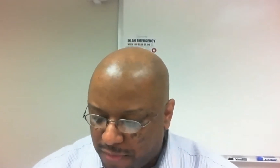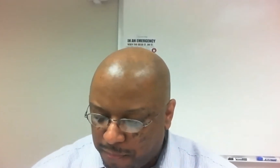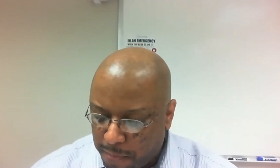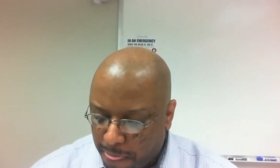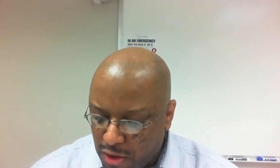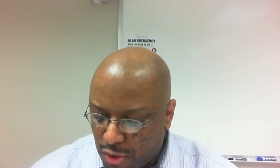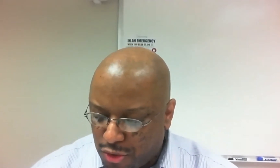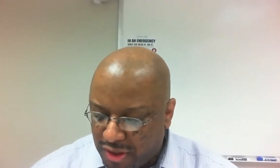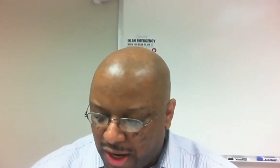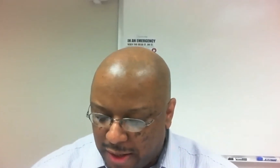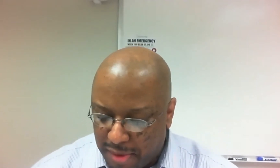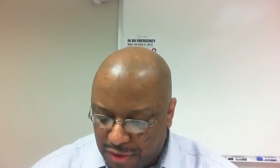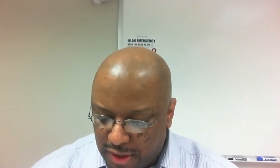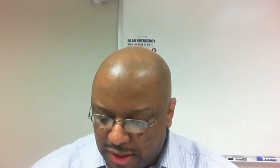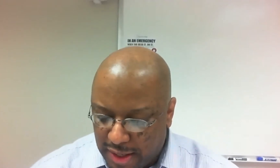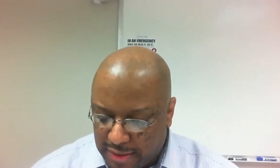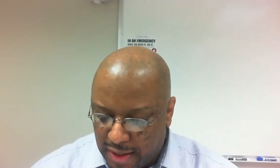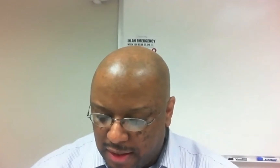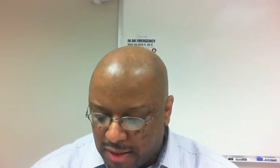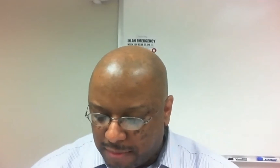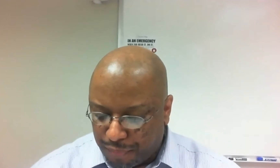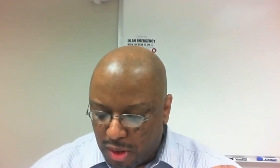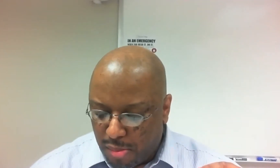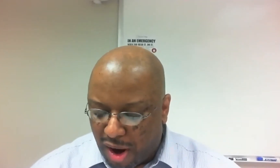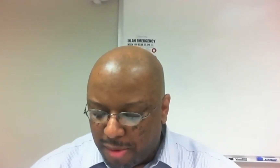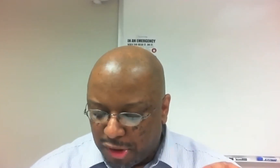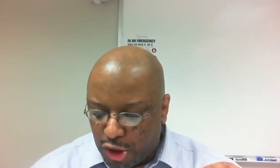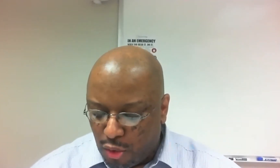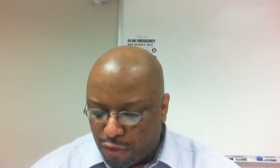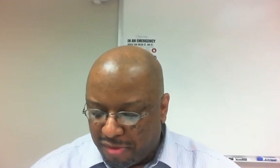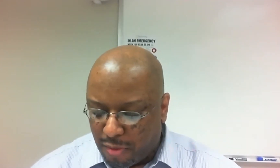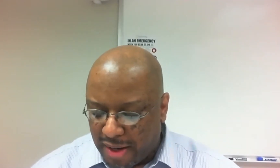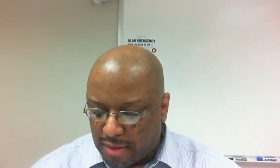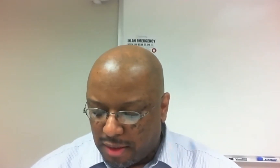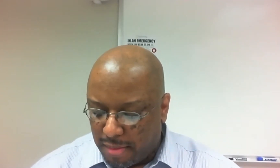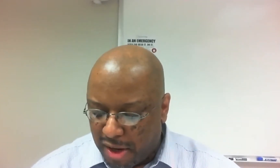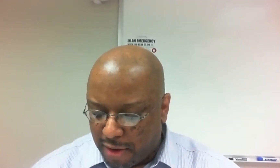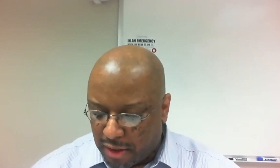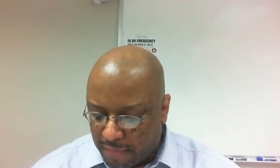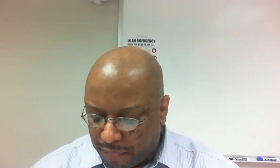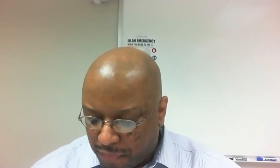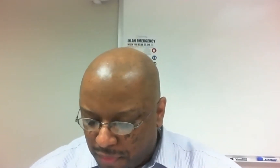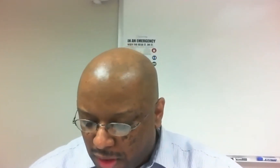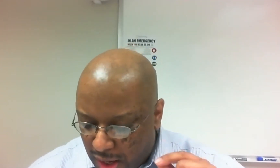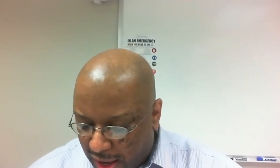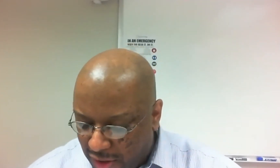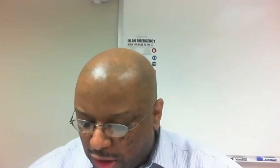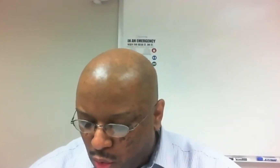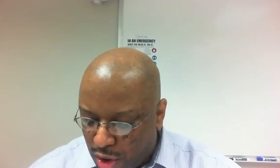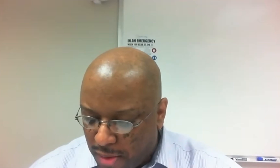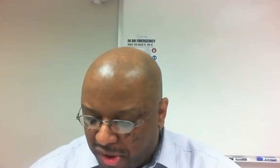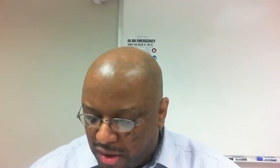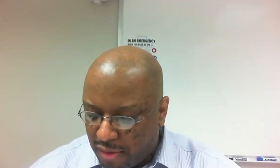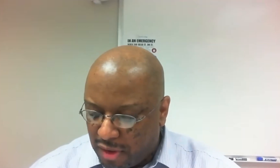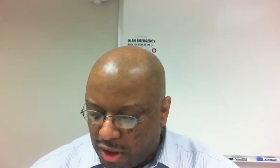Swedish social economist that said this. Probably no group of whites in American have a